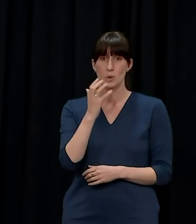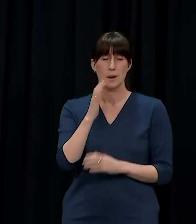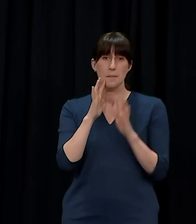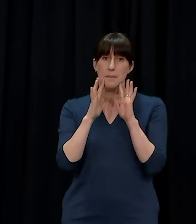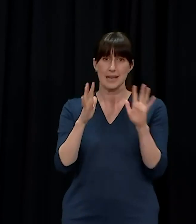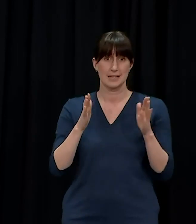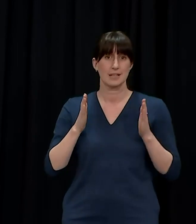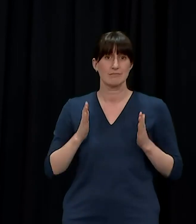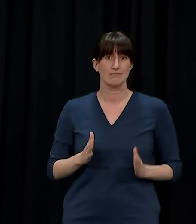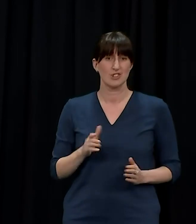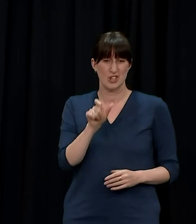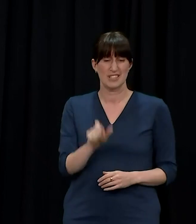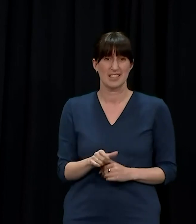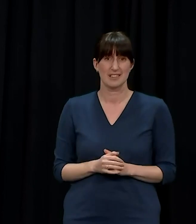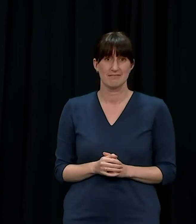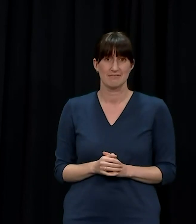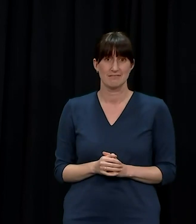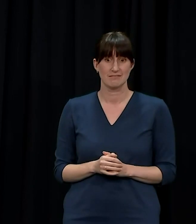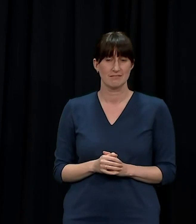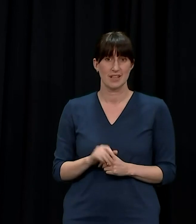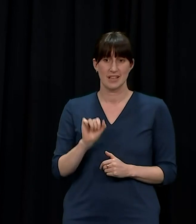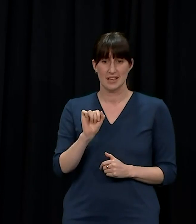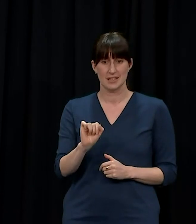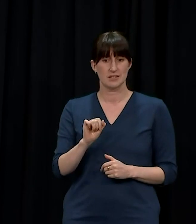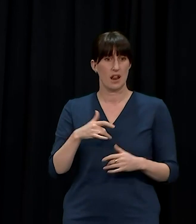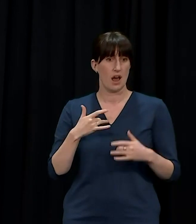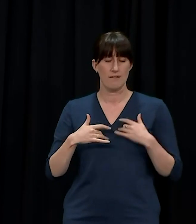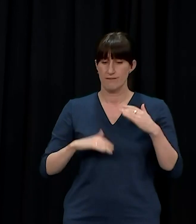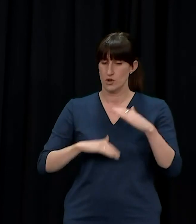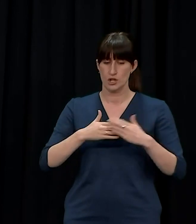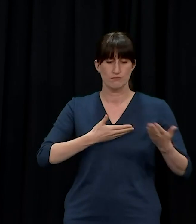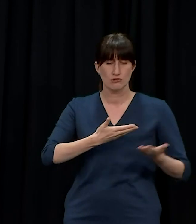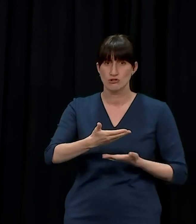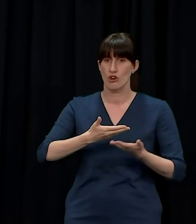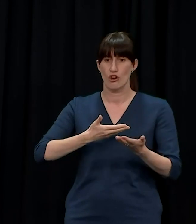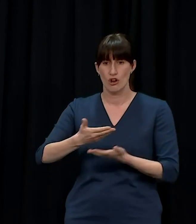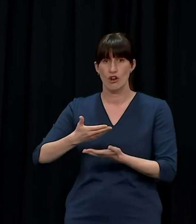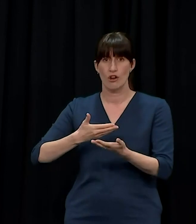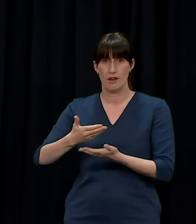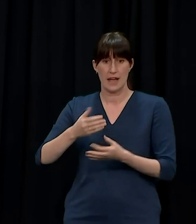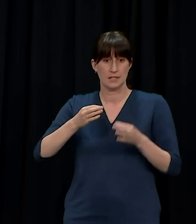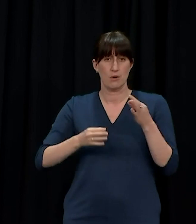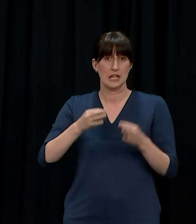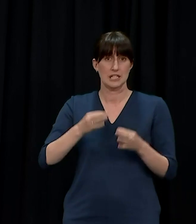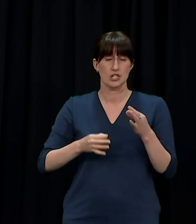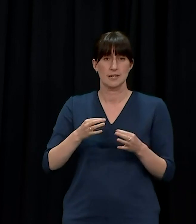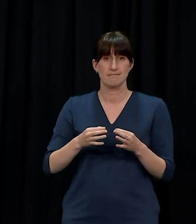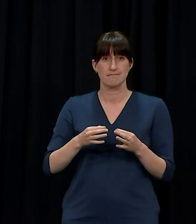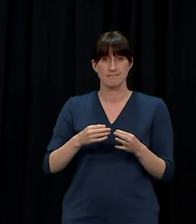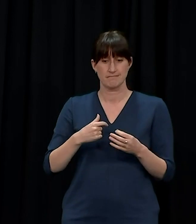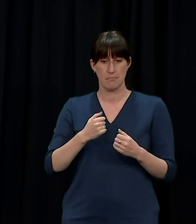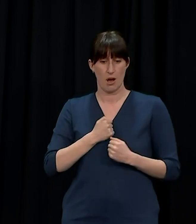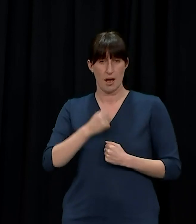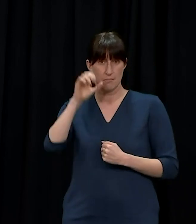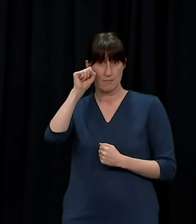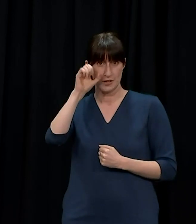that in itself, you know, he packed a lifetime of service into his years as a politician. But I'll remember him as